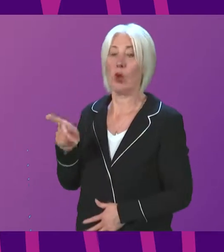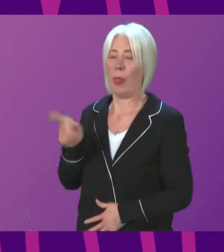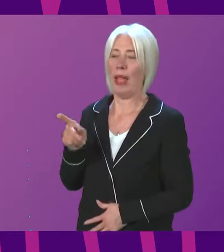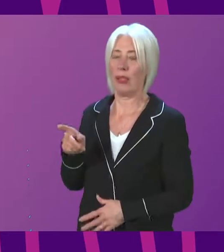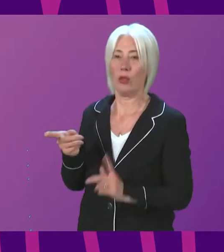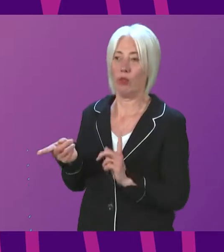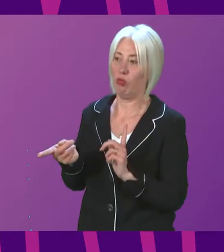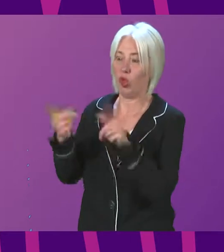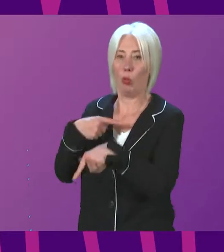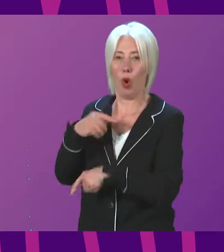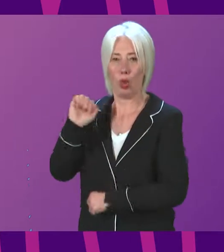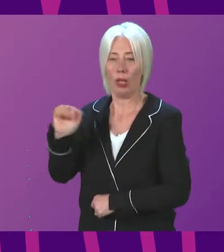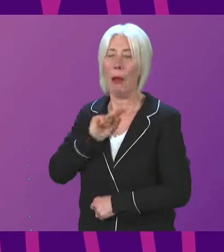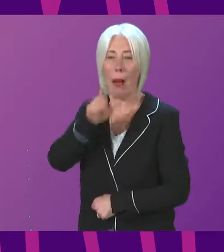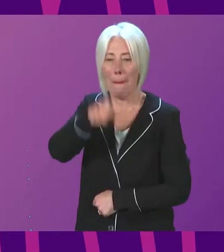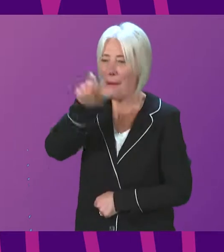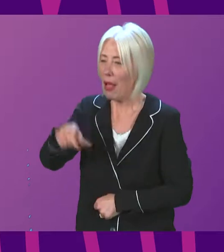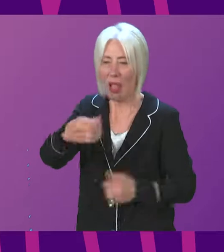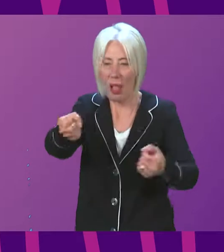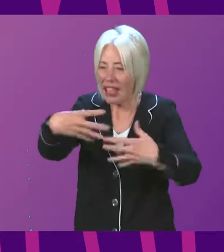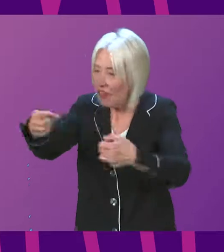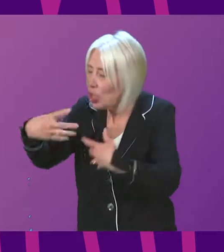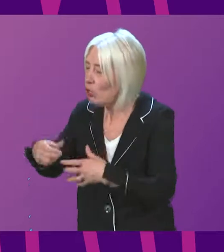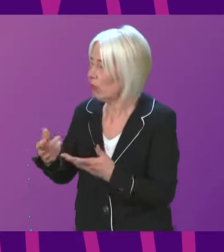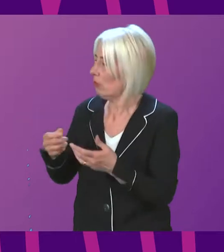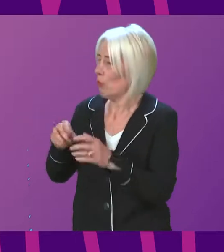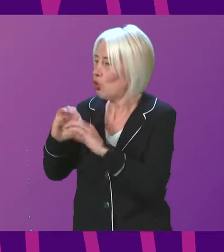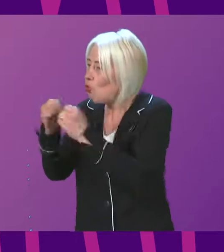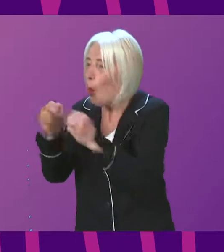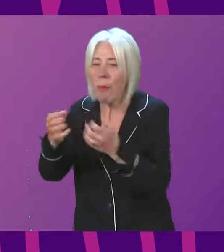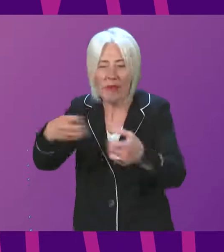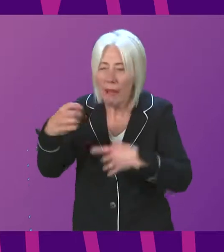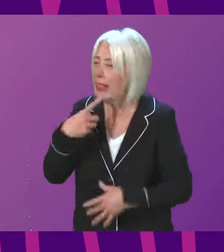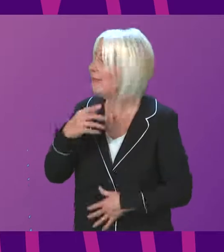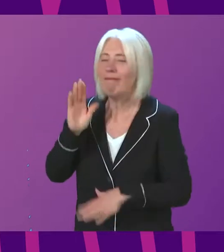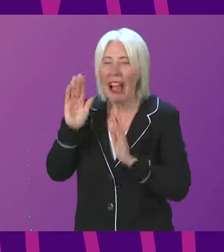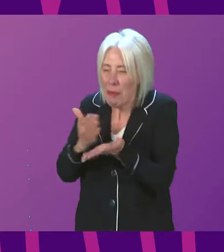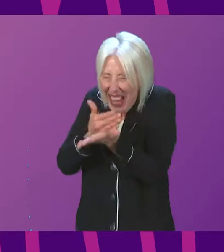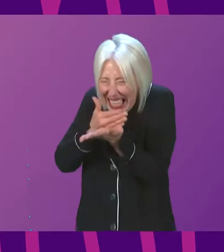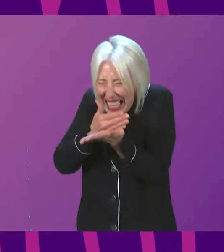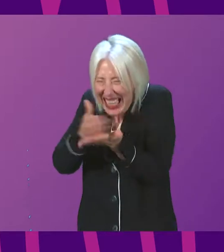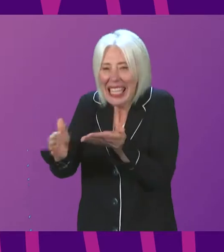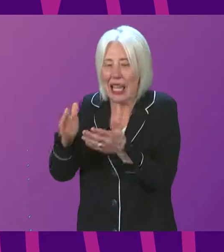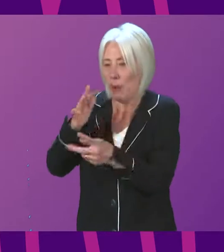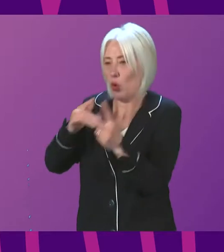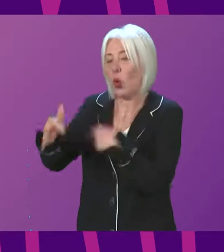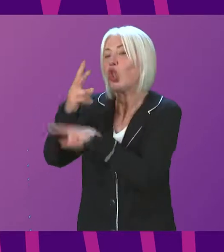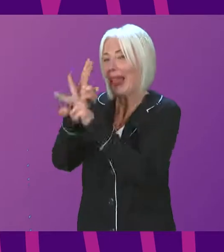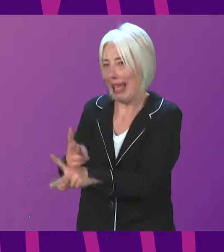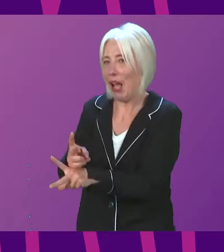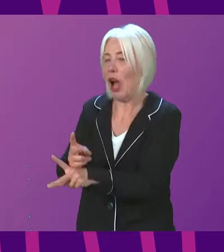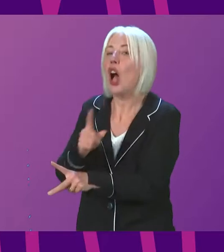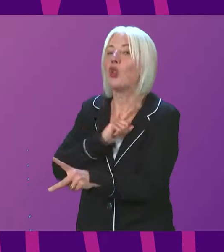me. But the feedback from individuals and groups was that we needed to be more explicit about social care, which is why an additional